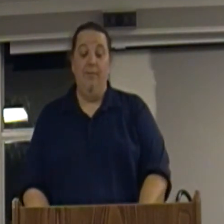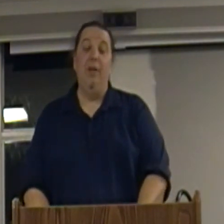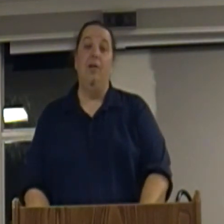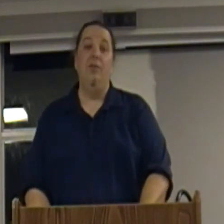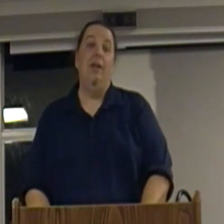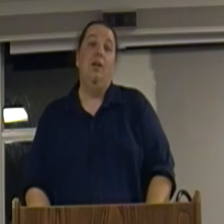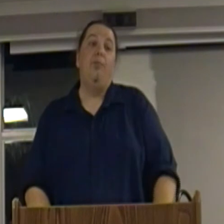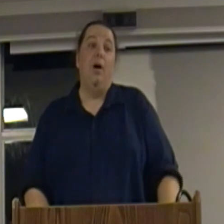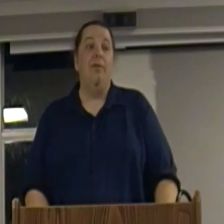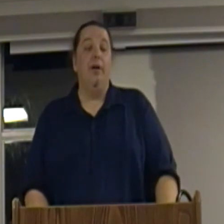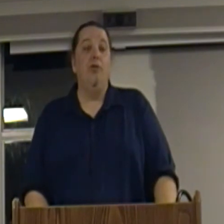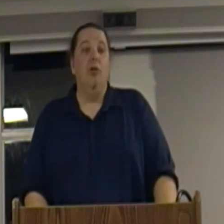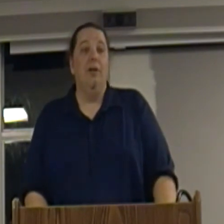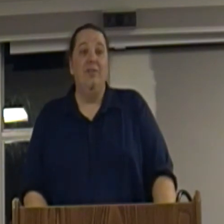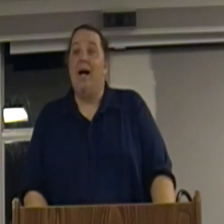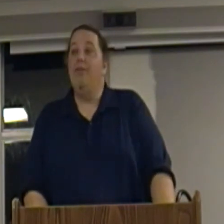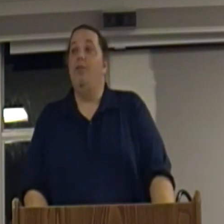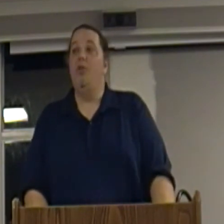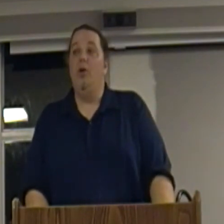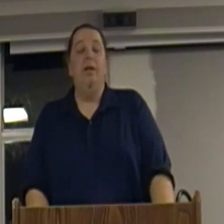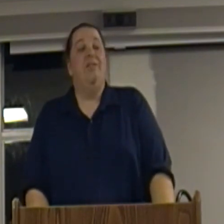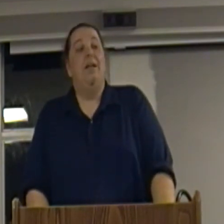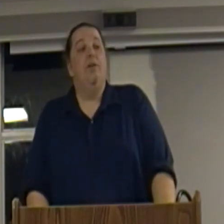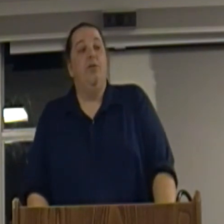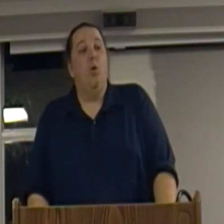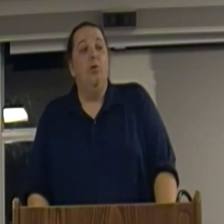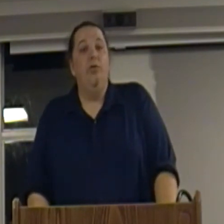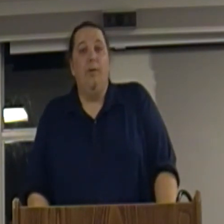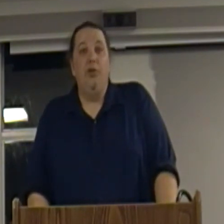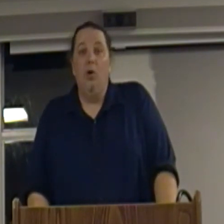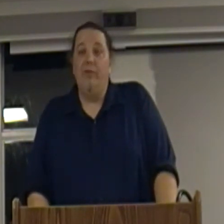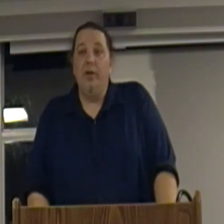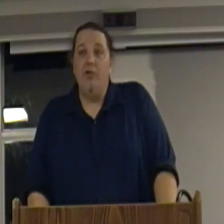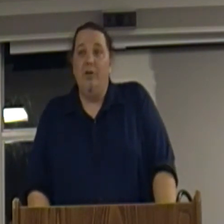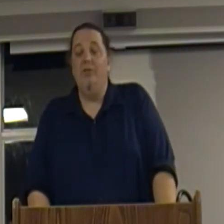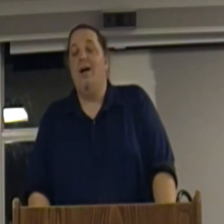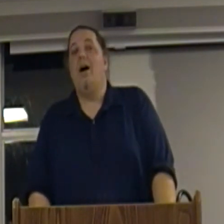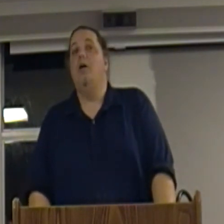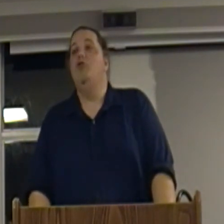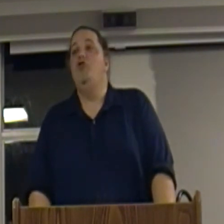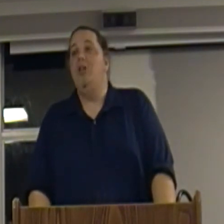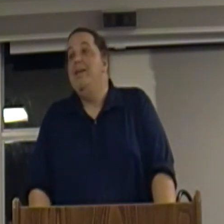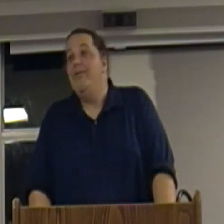because it is part of our nature. It's not the sole it's not the sole sum total of our nature it's not our chief